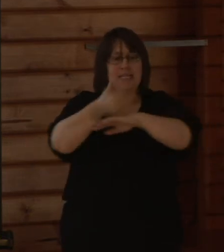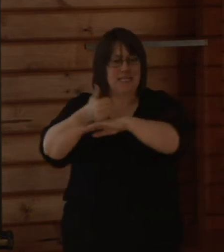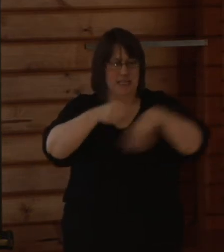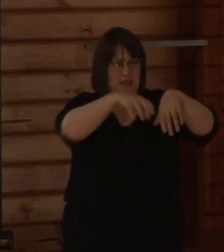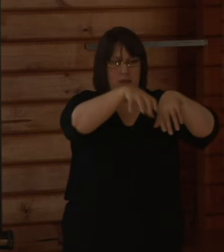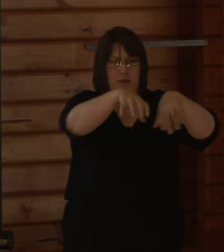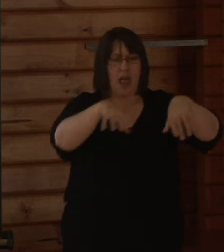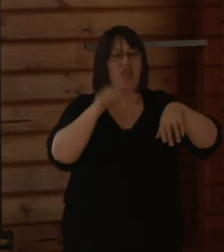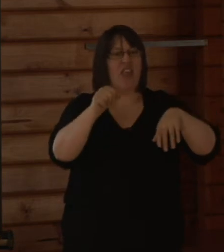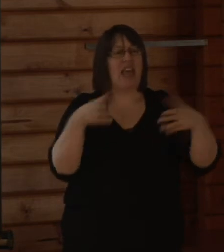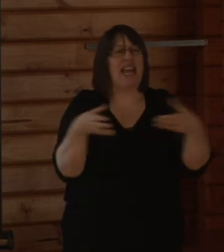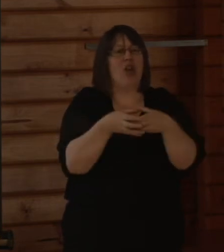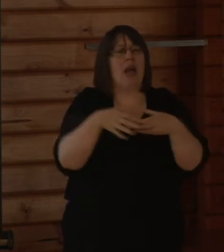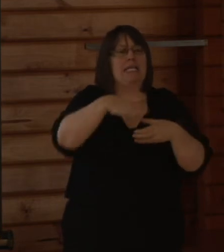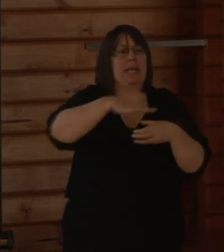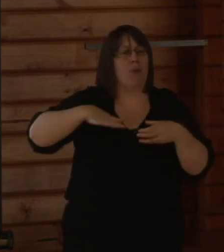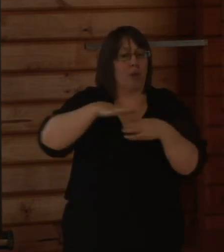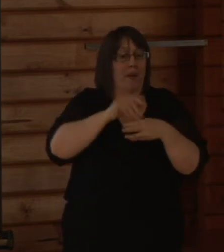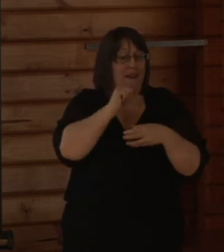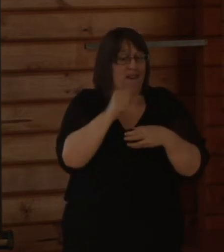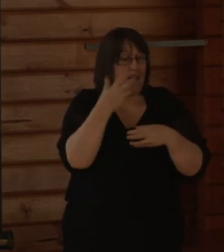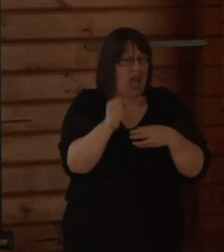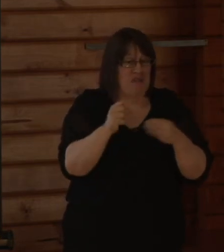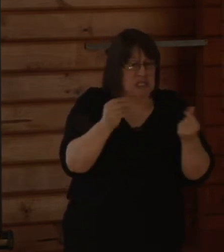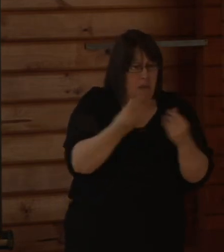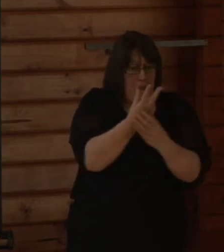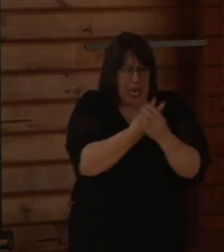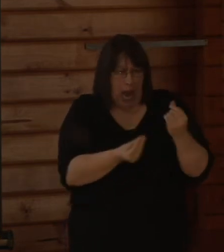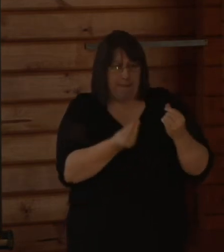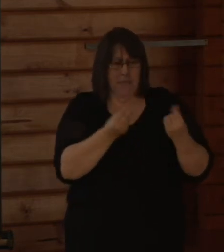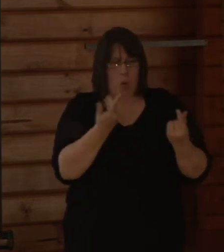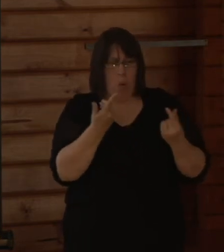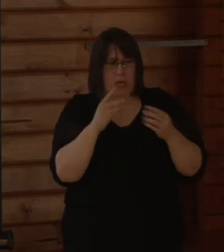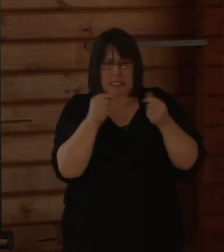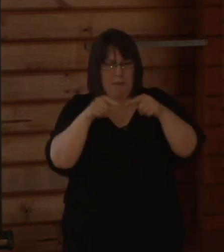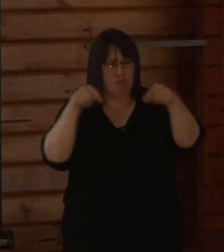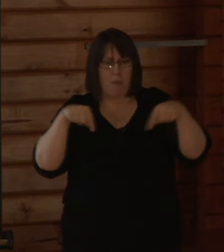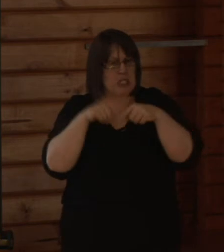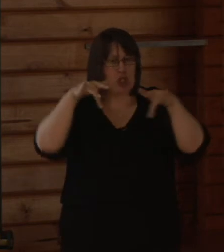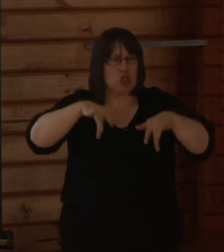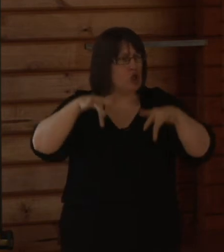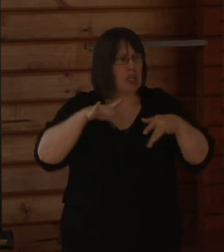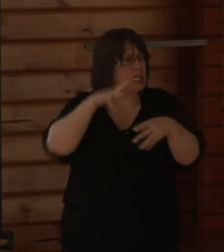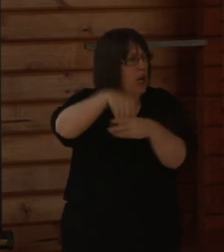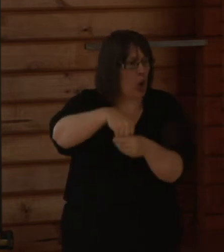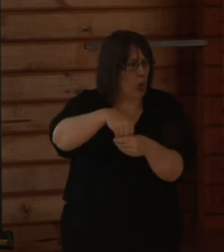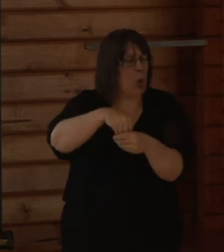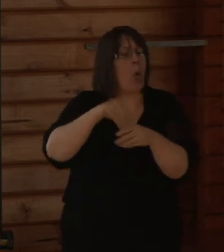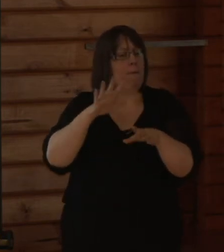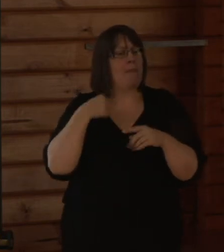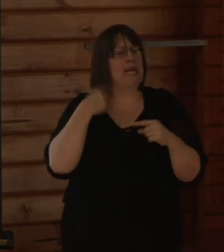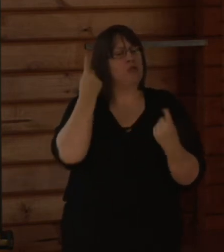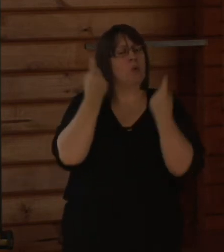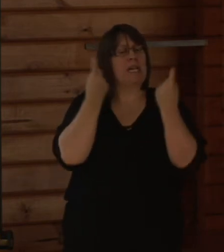to identify whether there's any gaps or any properties that should be reconsidered.